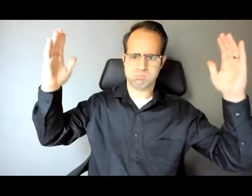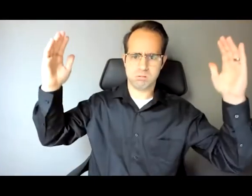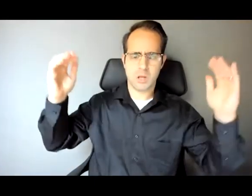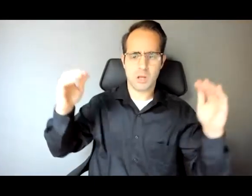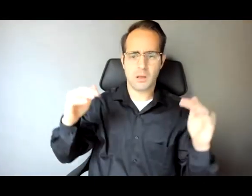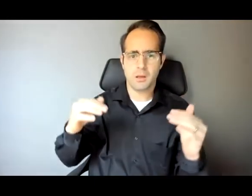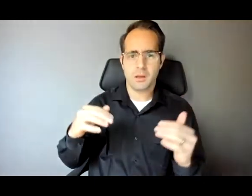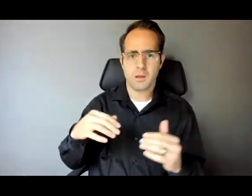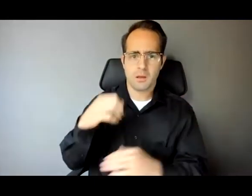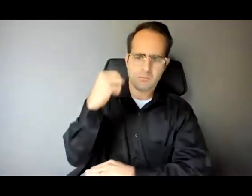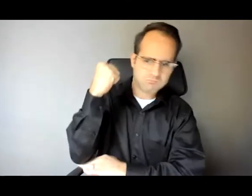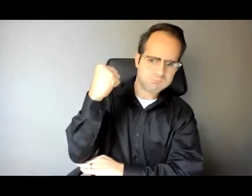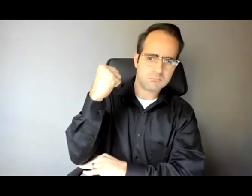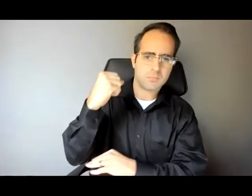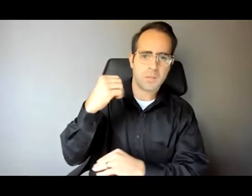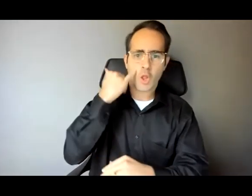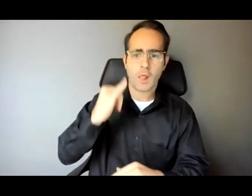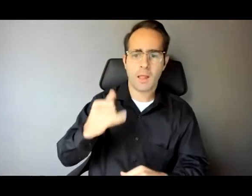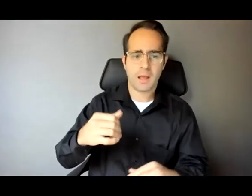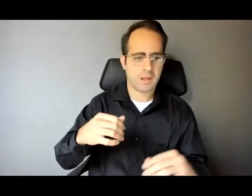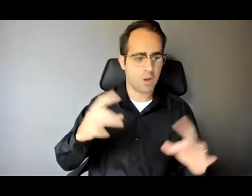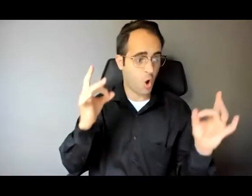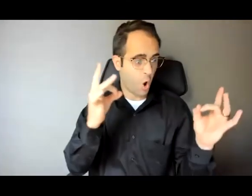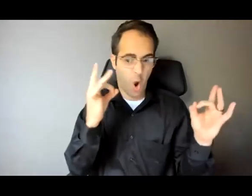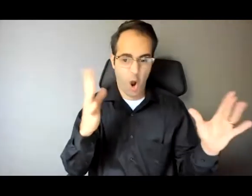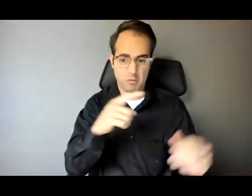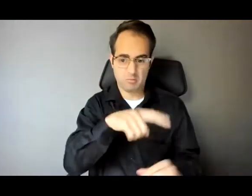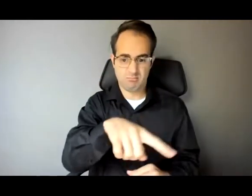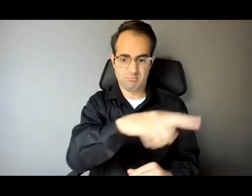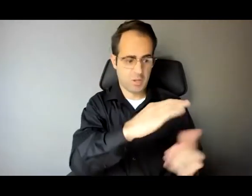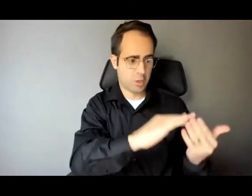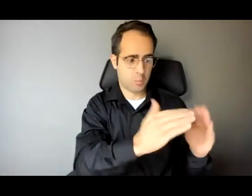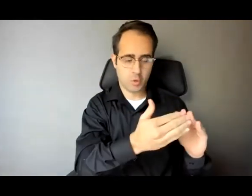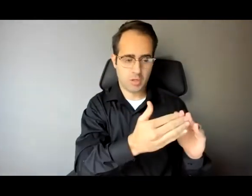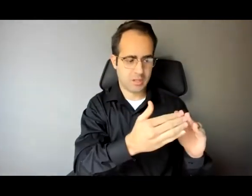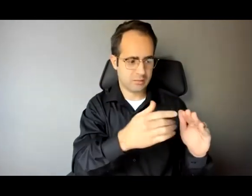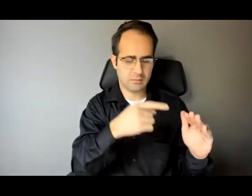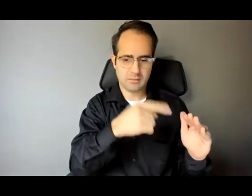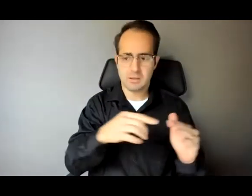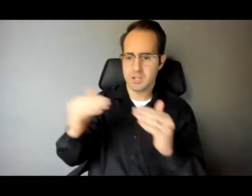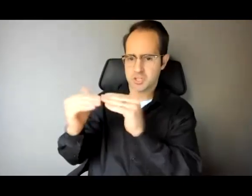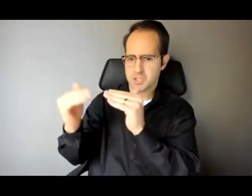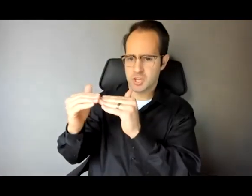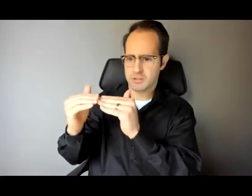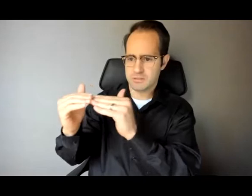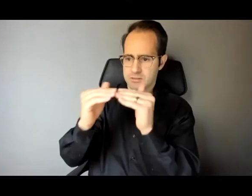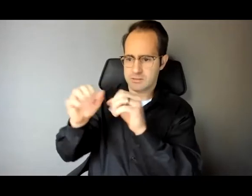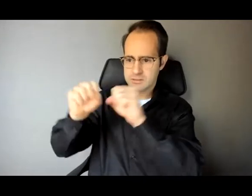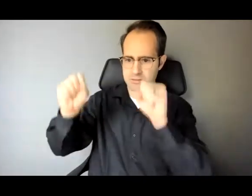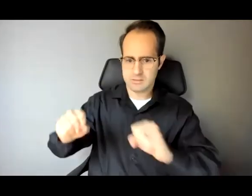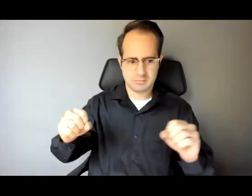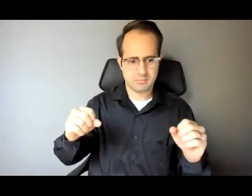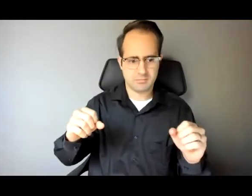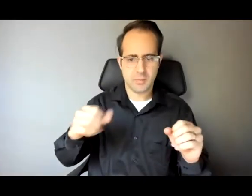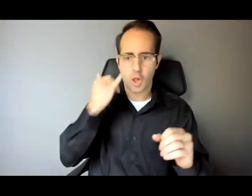line between the community and the horrors of our criminal justice system. And back then, most of the officers were white, and they only